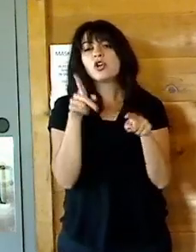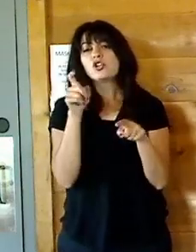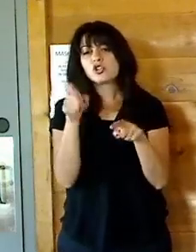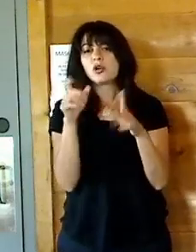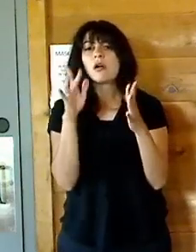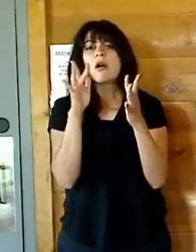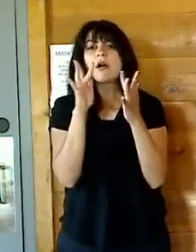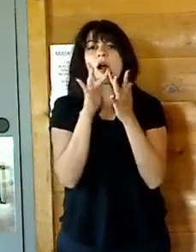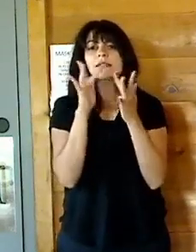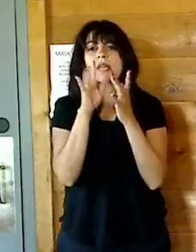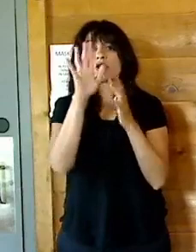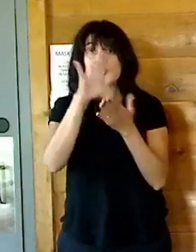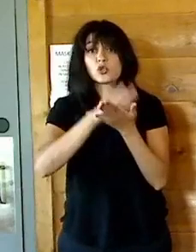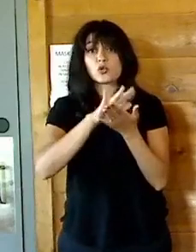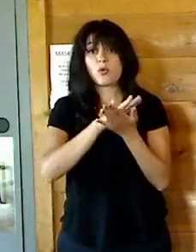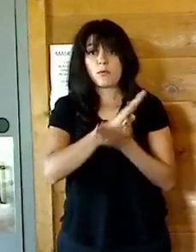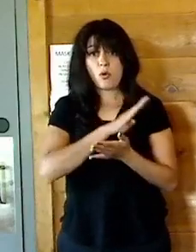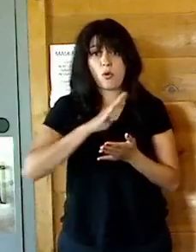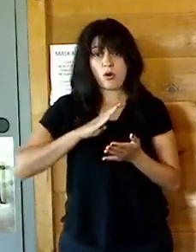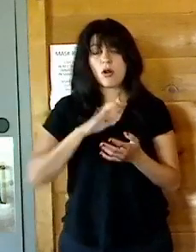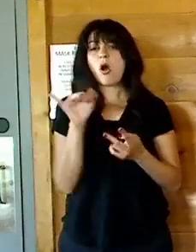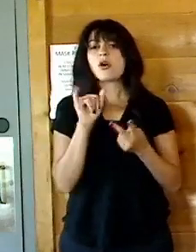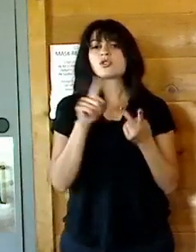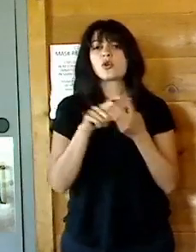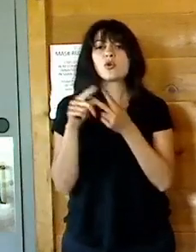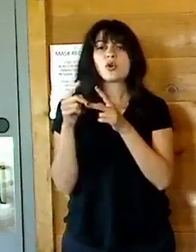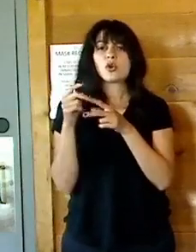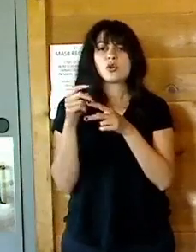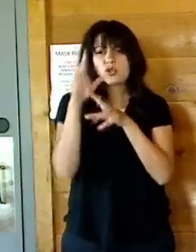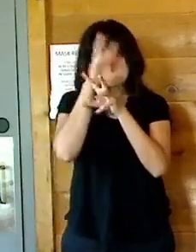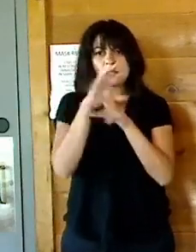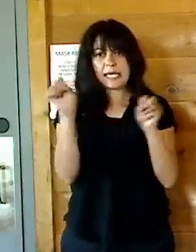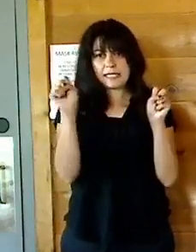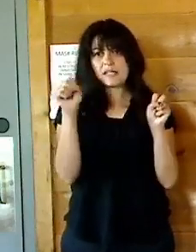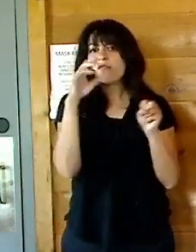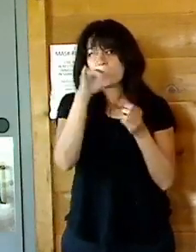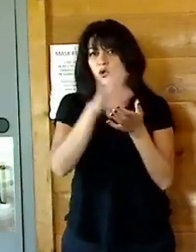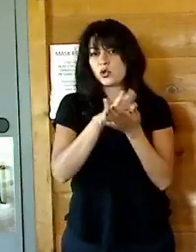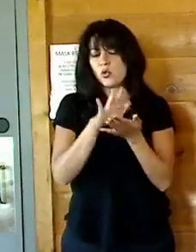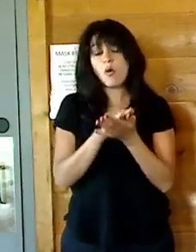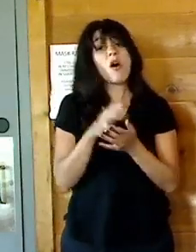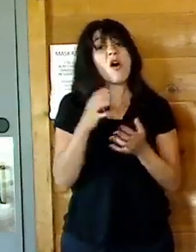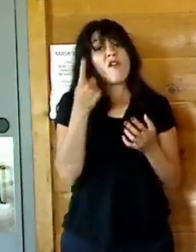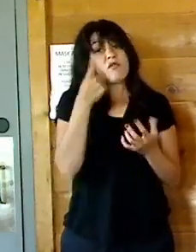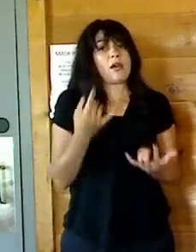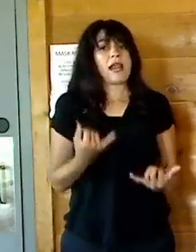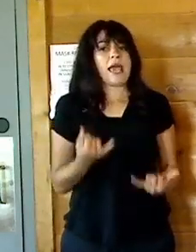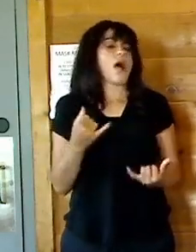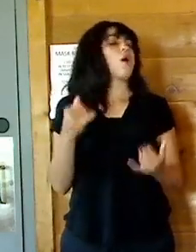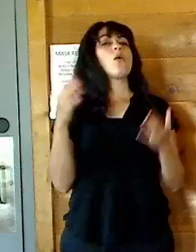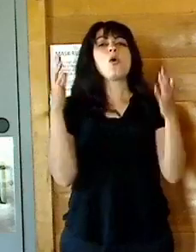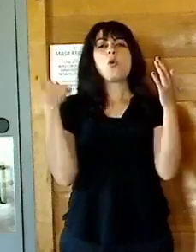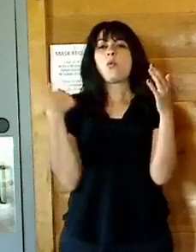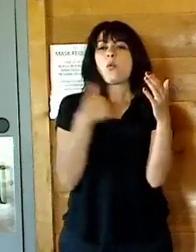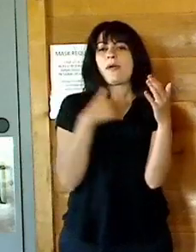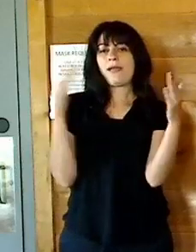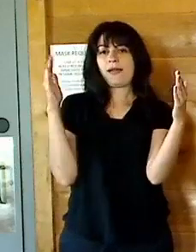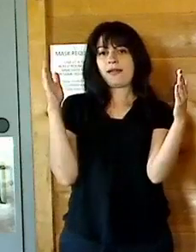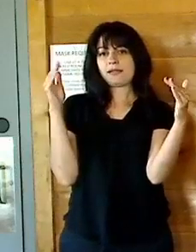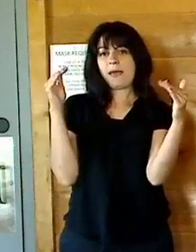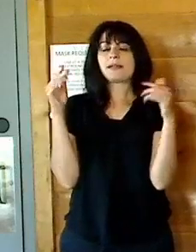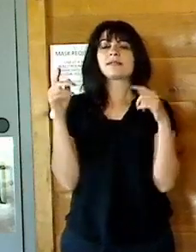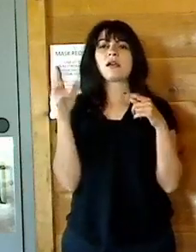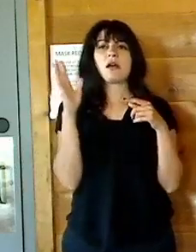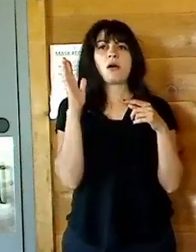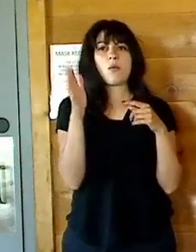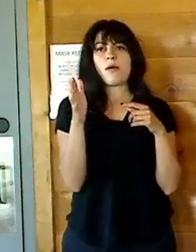communicate with your school board and your school superintendent. Currently, the expectation currently is that there